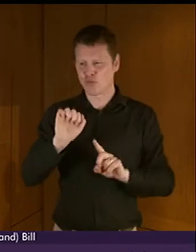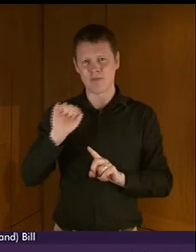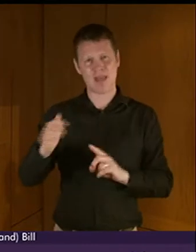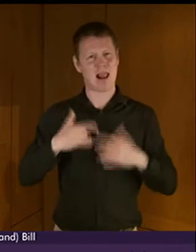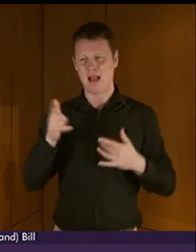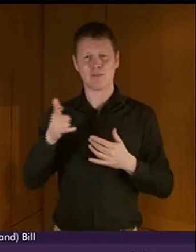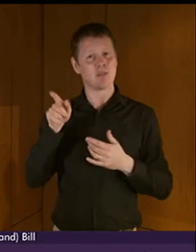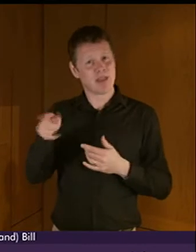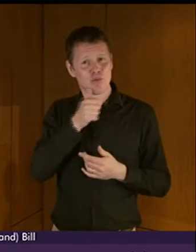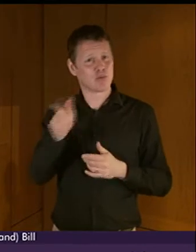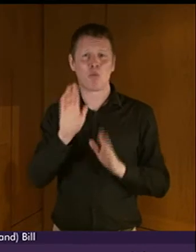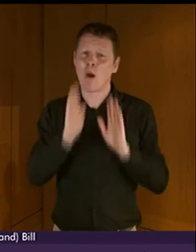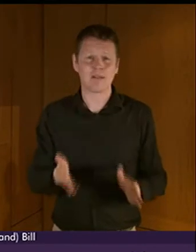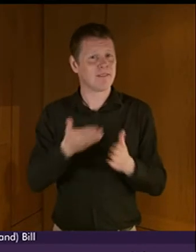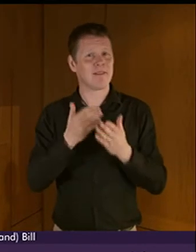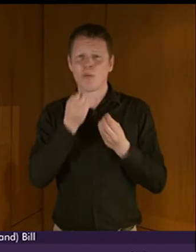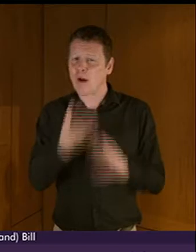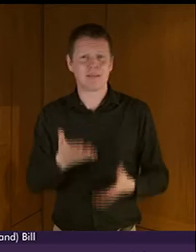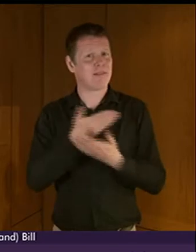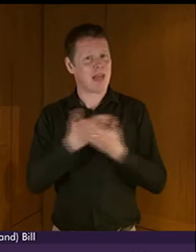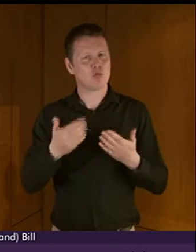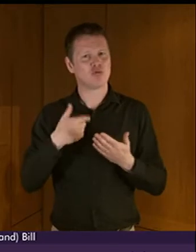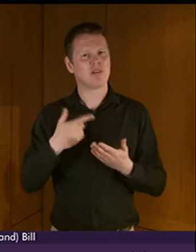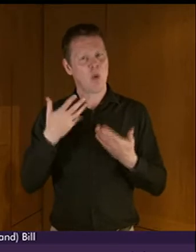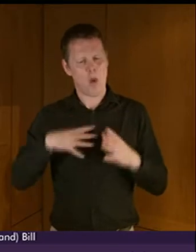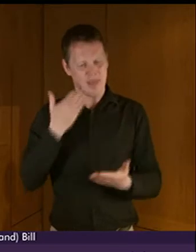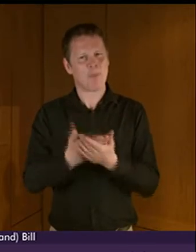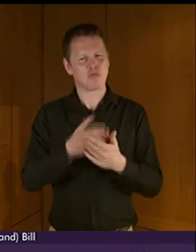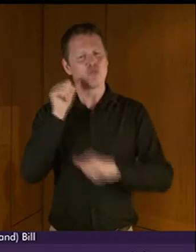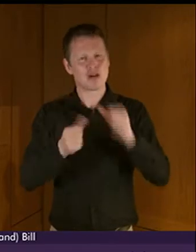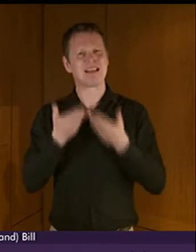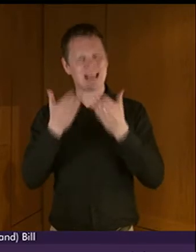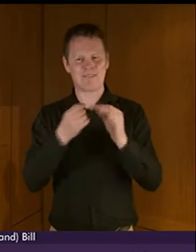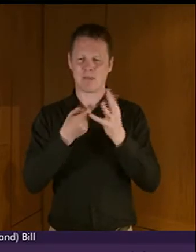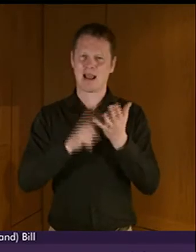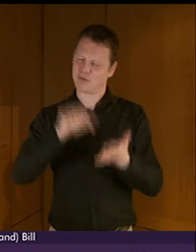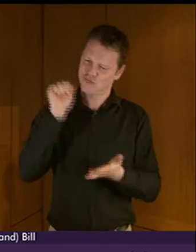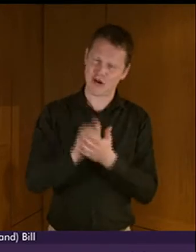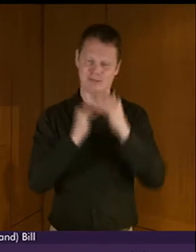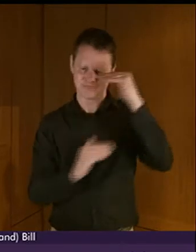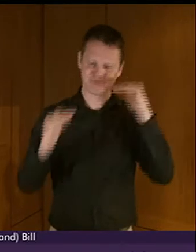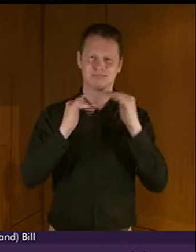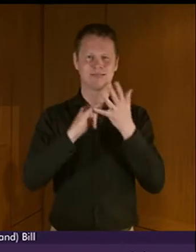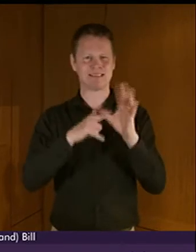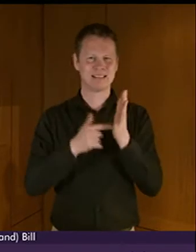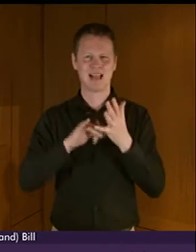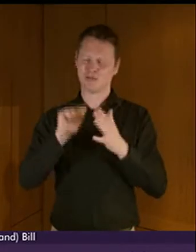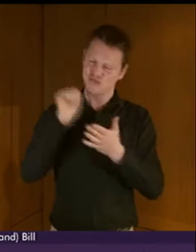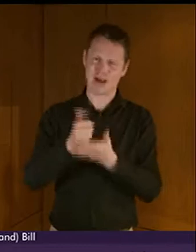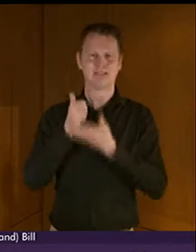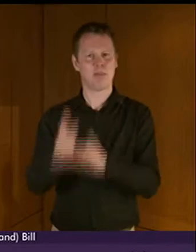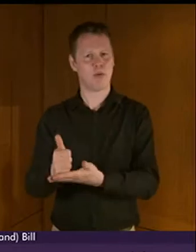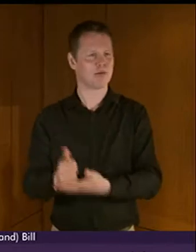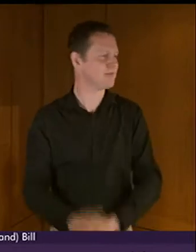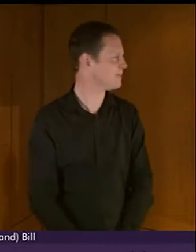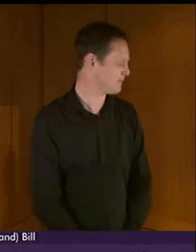language. Let us allow this bill to progress and give BSL the status and the support it deserves. Thank you.